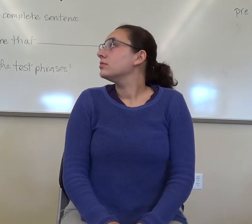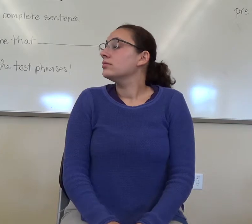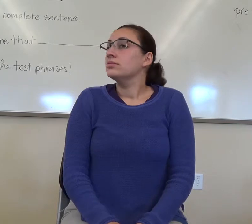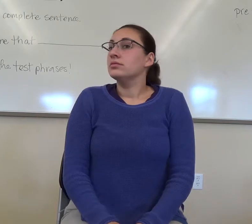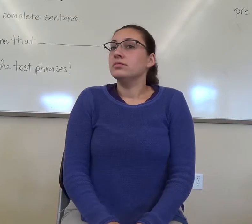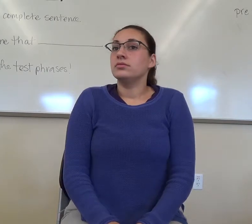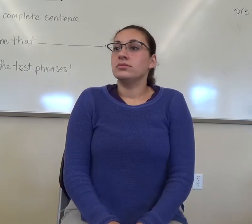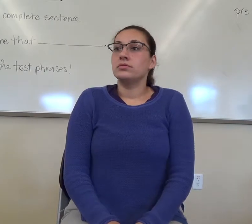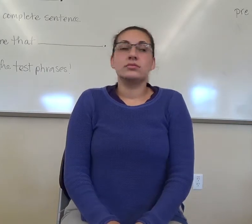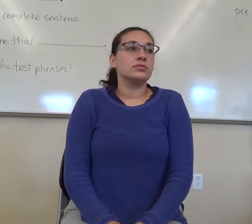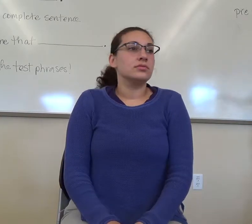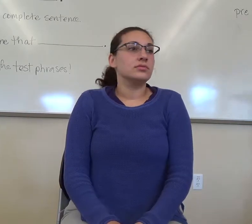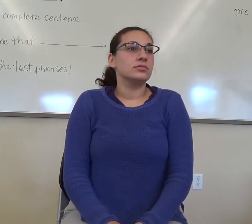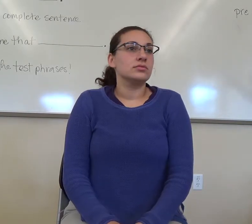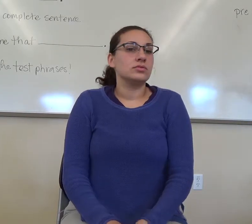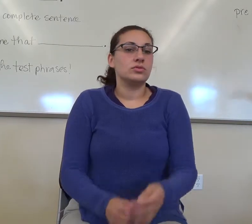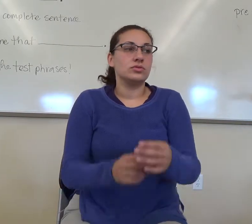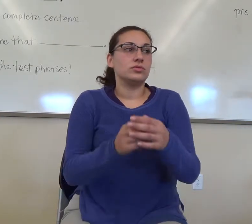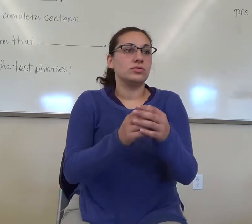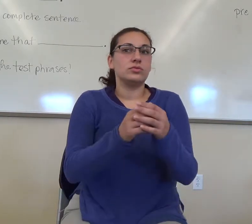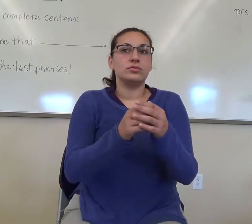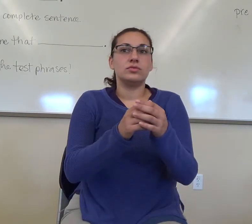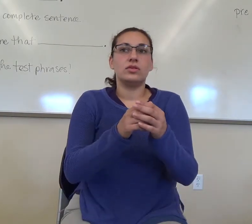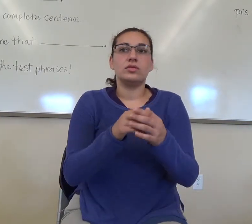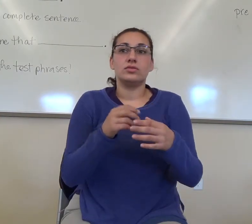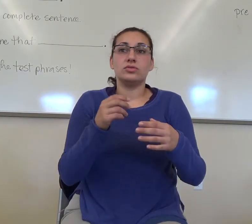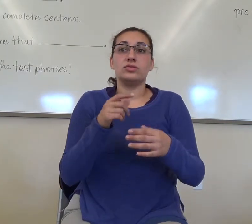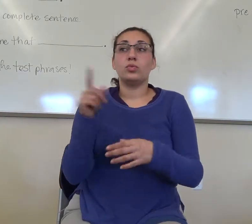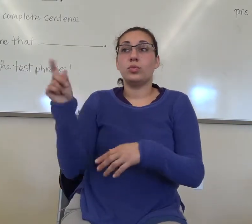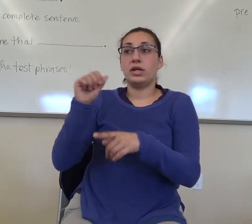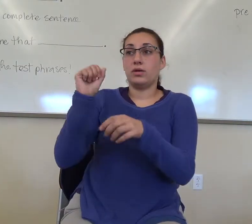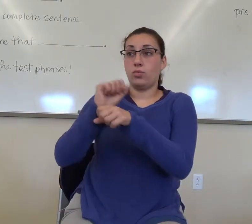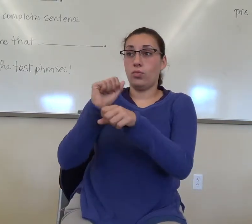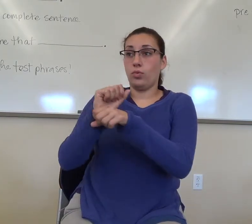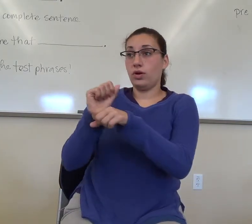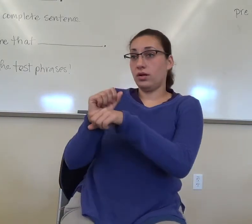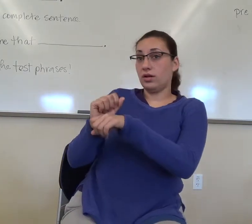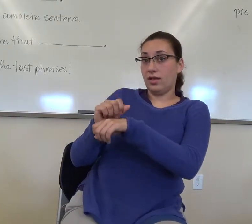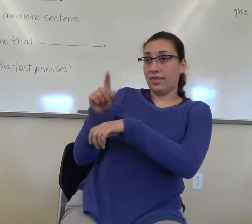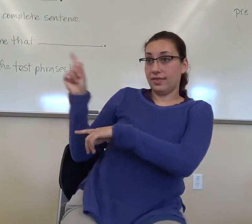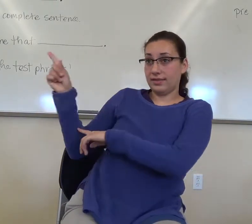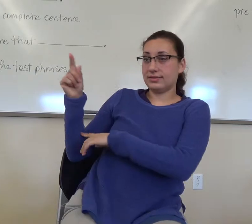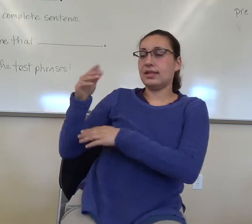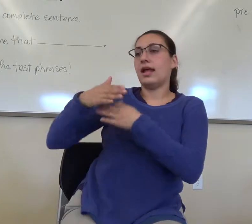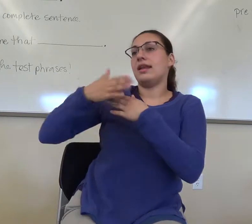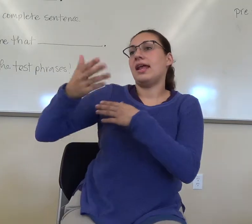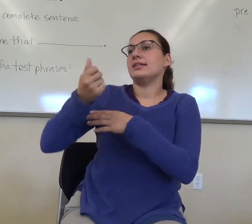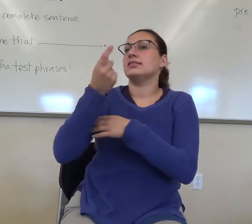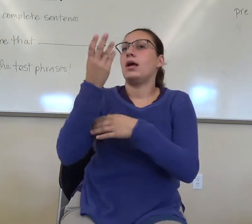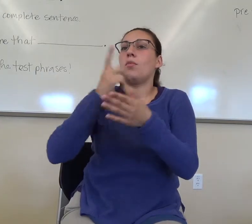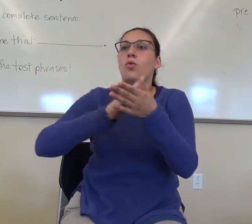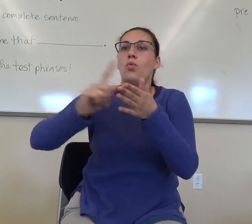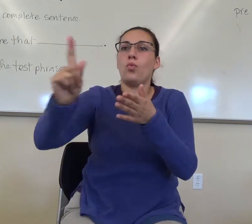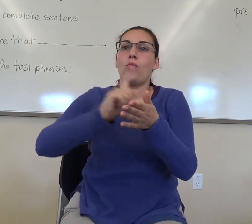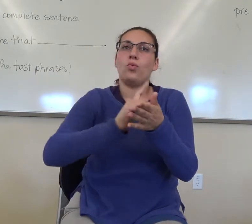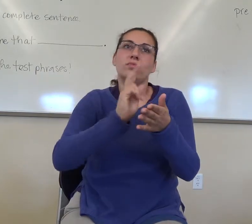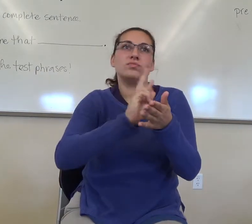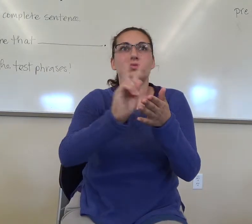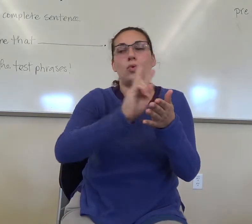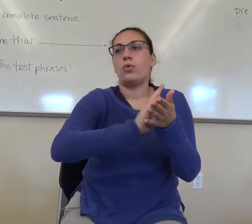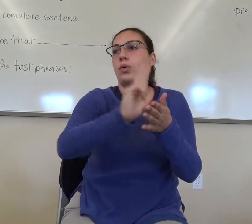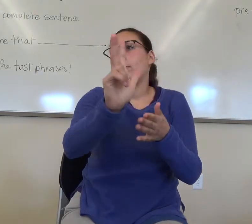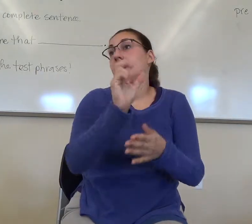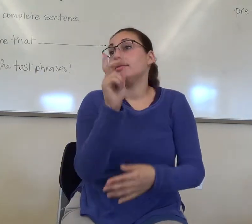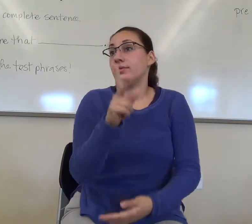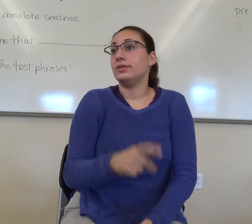that we're going to work on over the next few weeks. Okay, we talked about what to look for